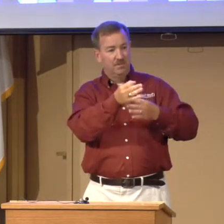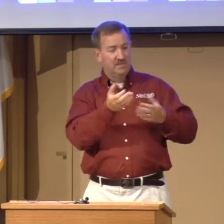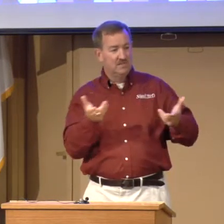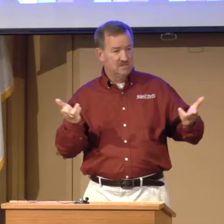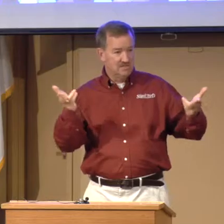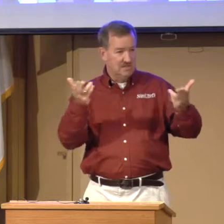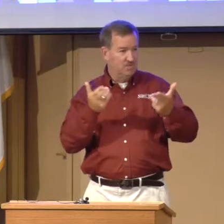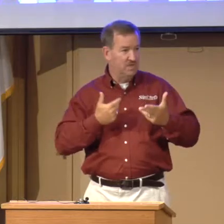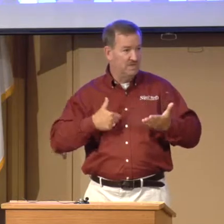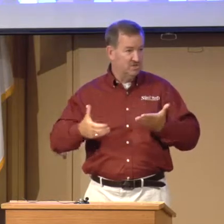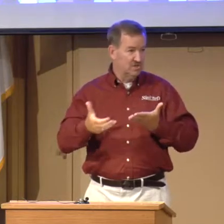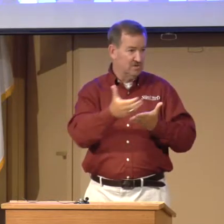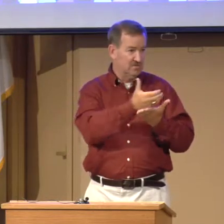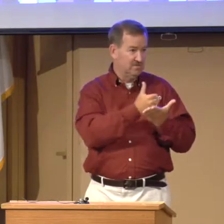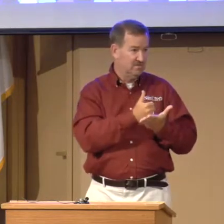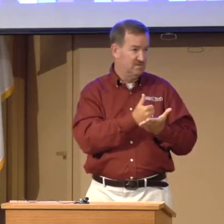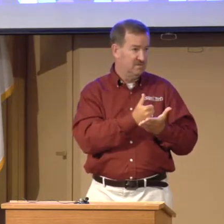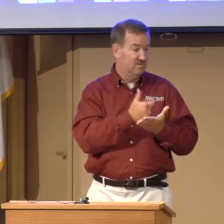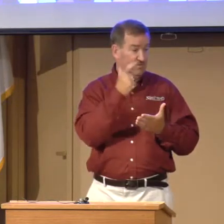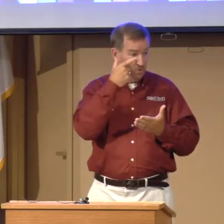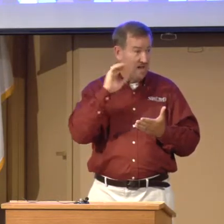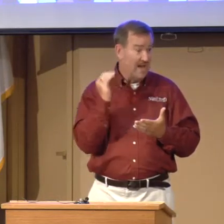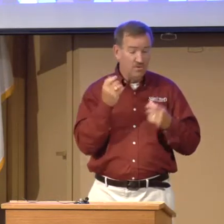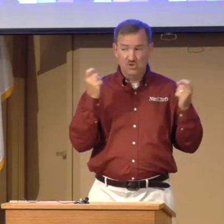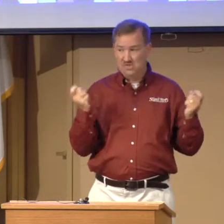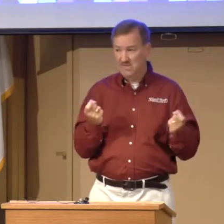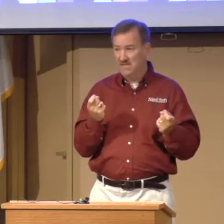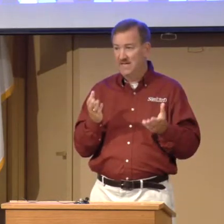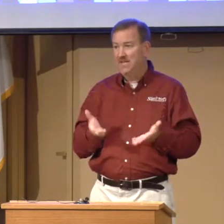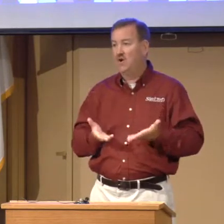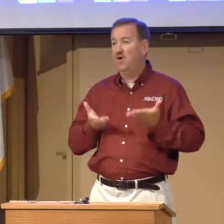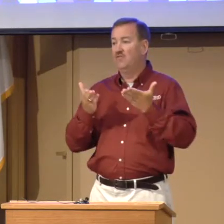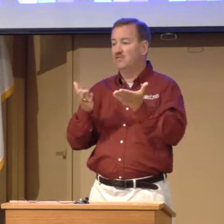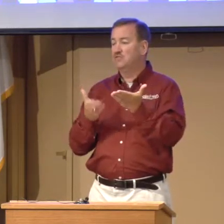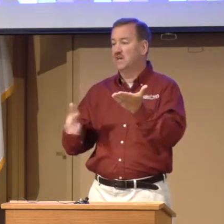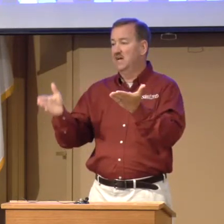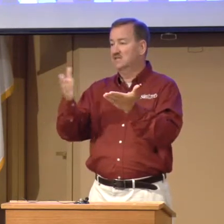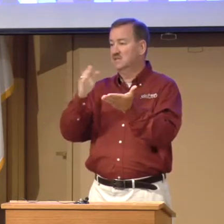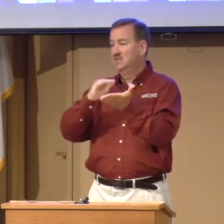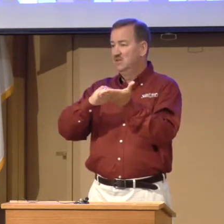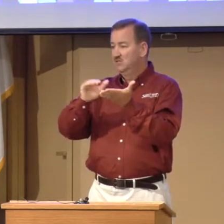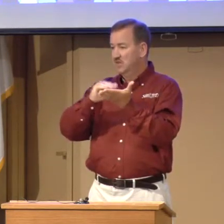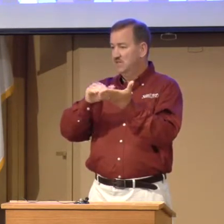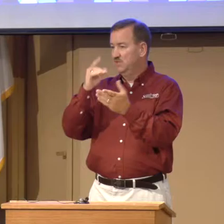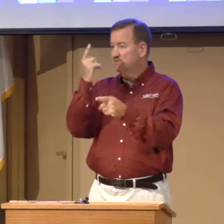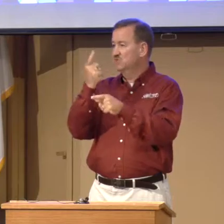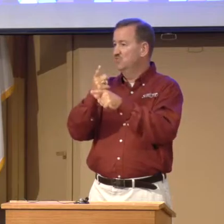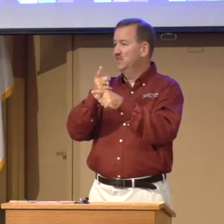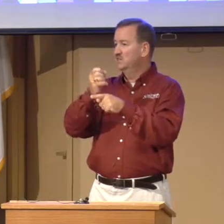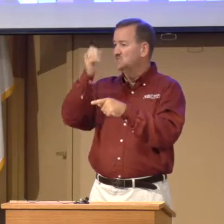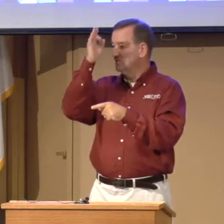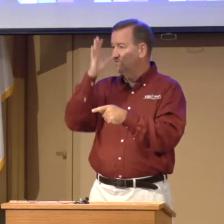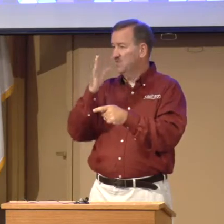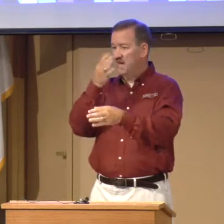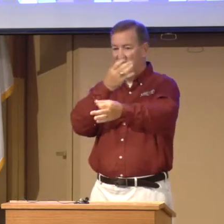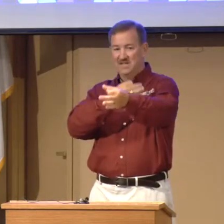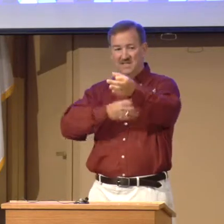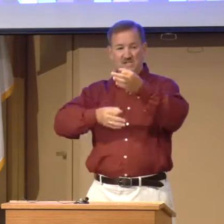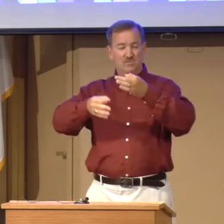place that we deserve for our sin. And He offers us forgiveness, the righteousness of God in its